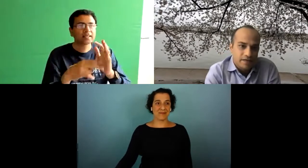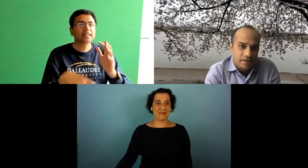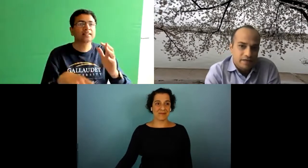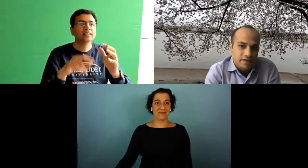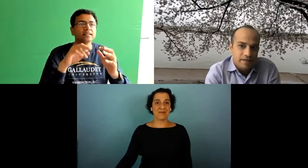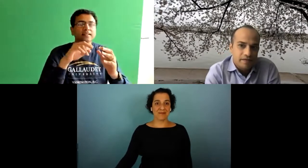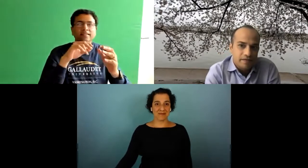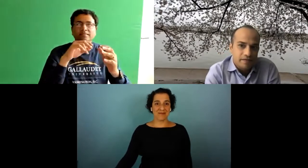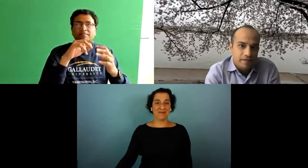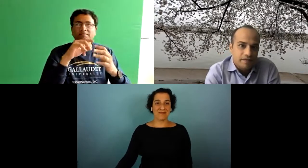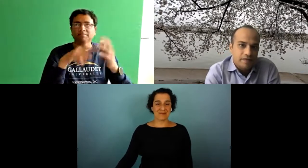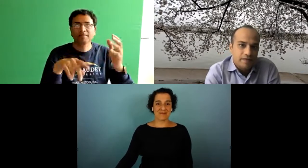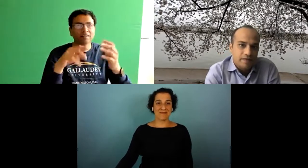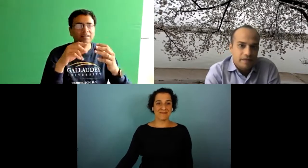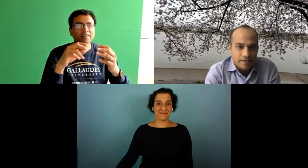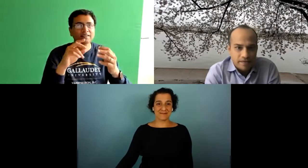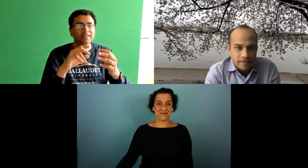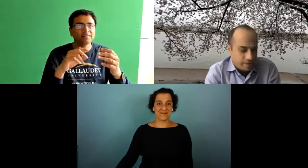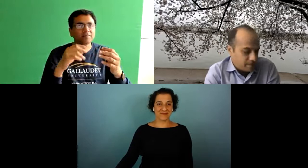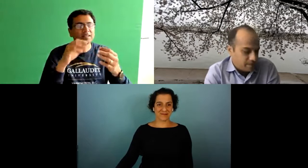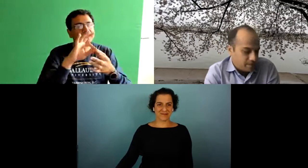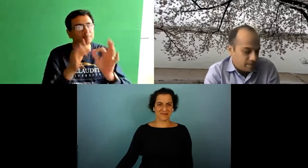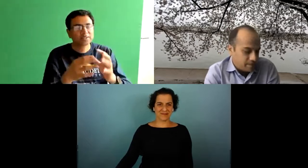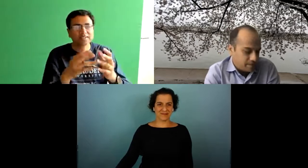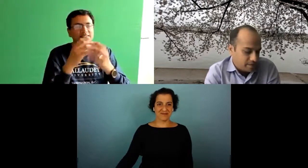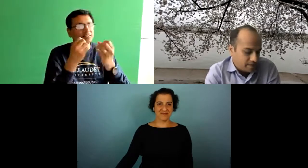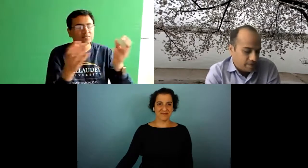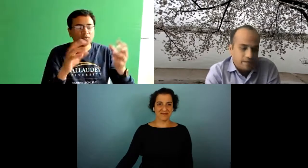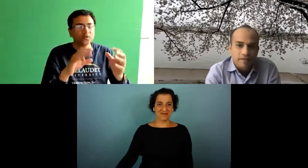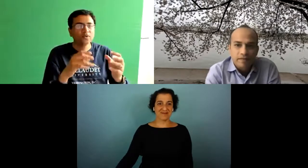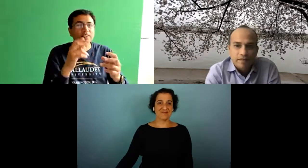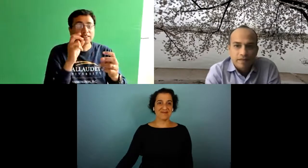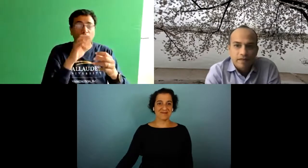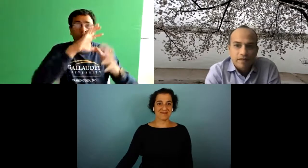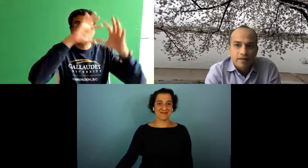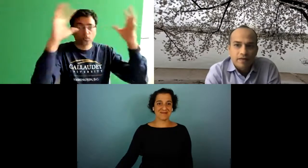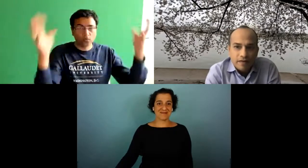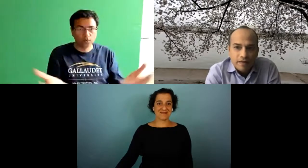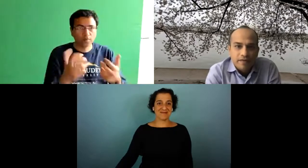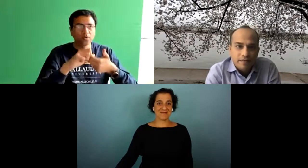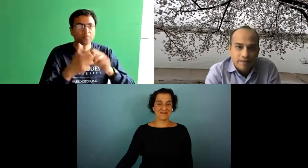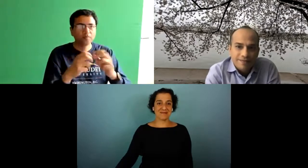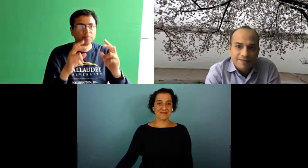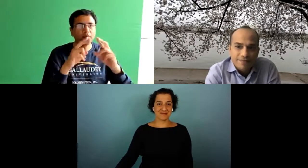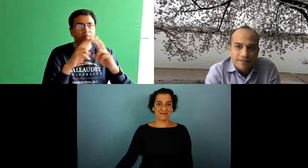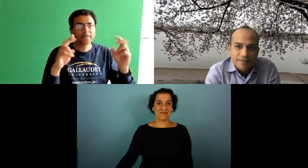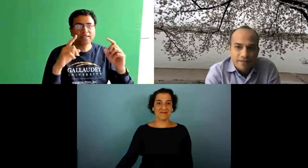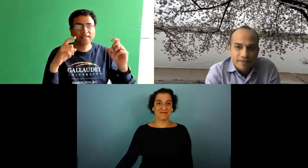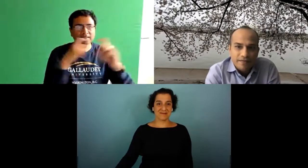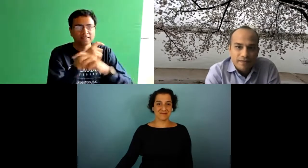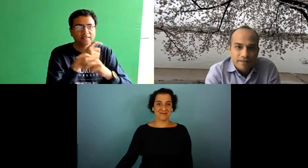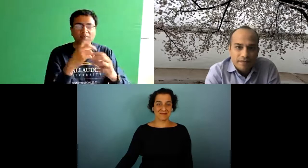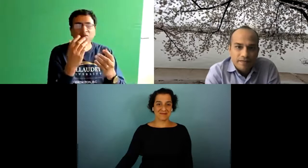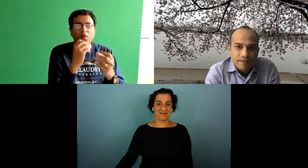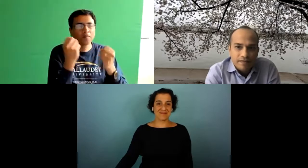linguistics there's the meaning-based understanding and translation interpretation so to get a